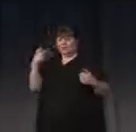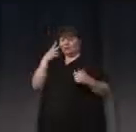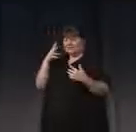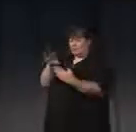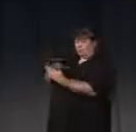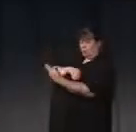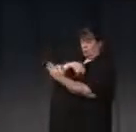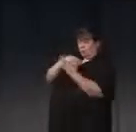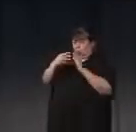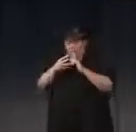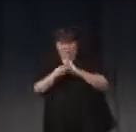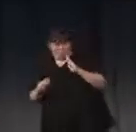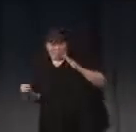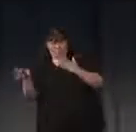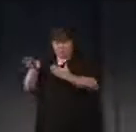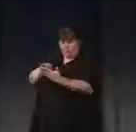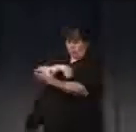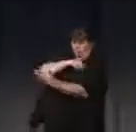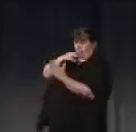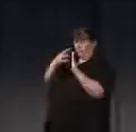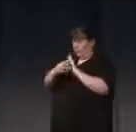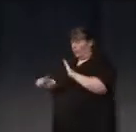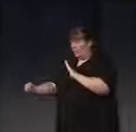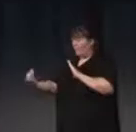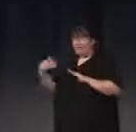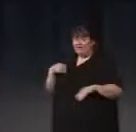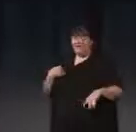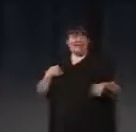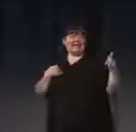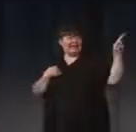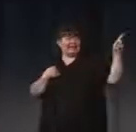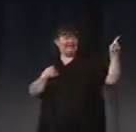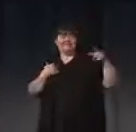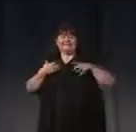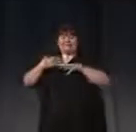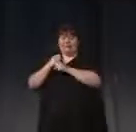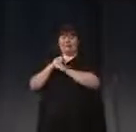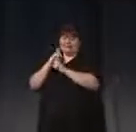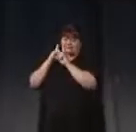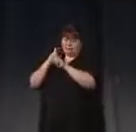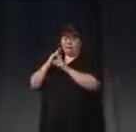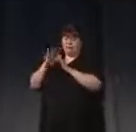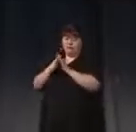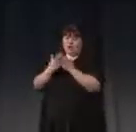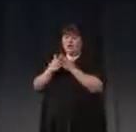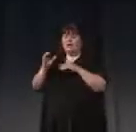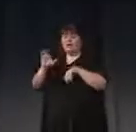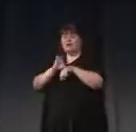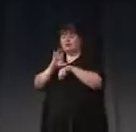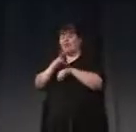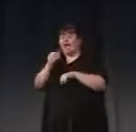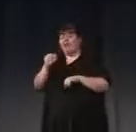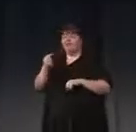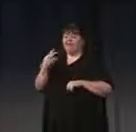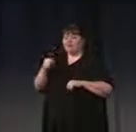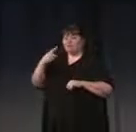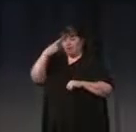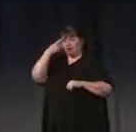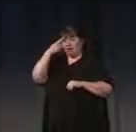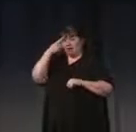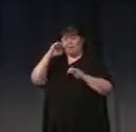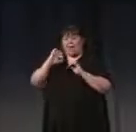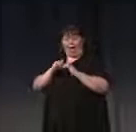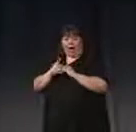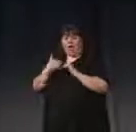got this looping going on. He later summarized his view here in this book, The Computer and the Brain, by directly